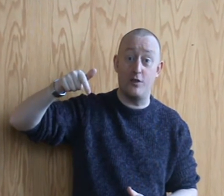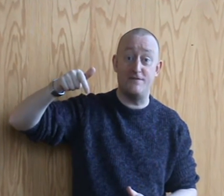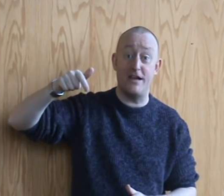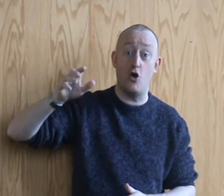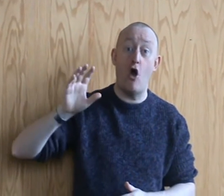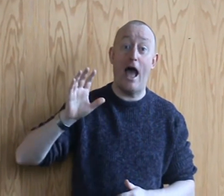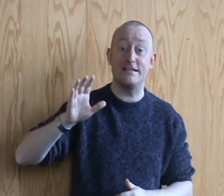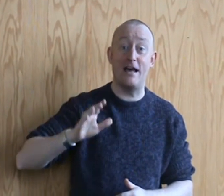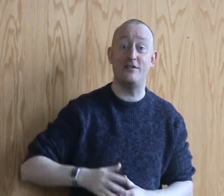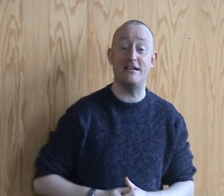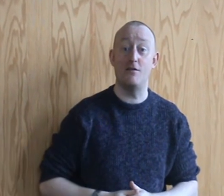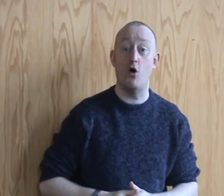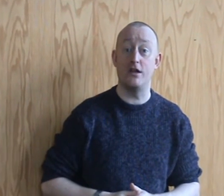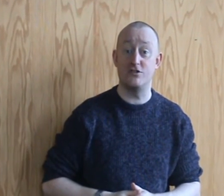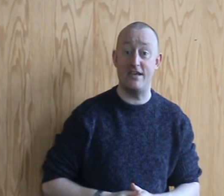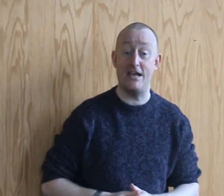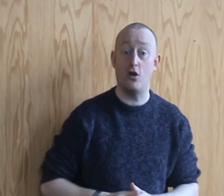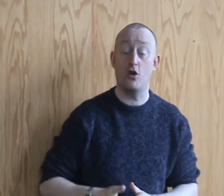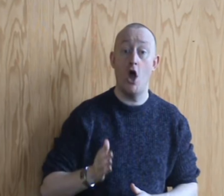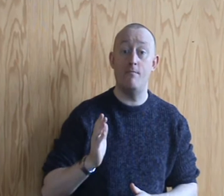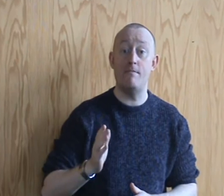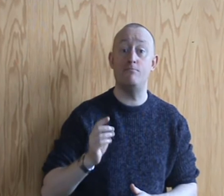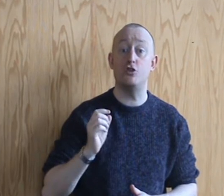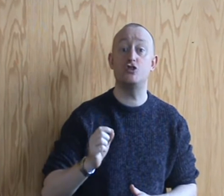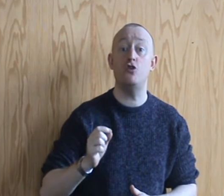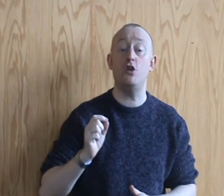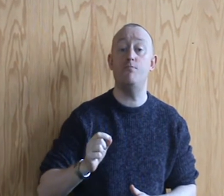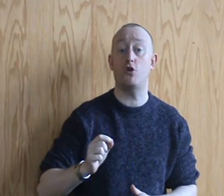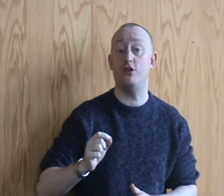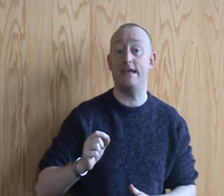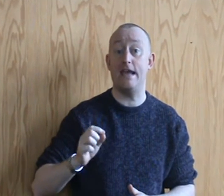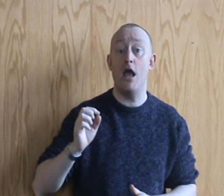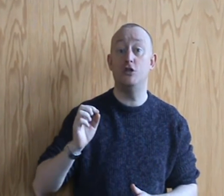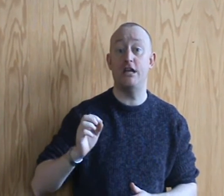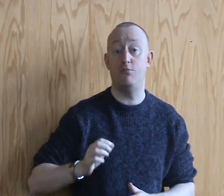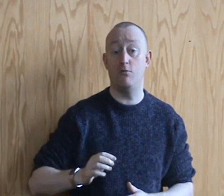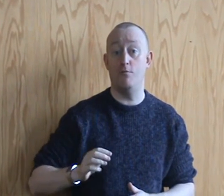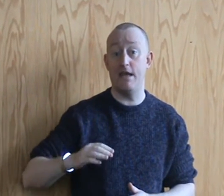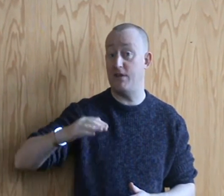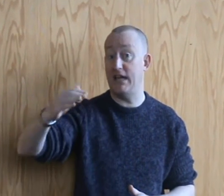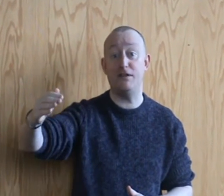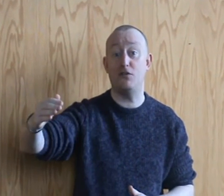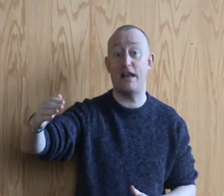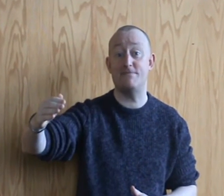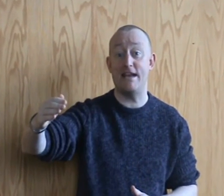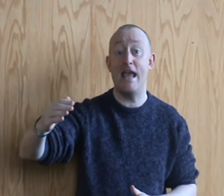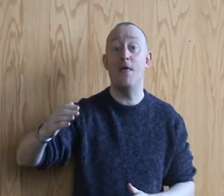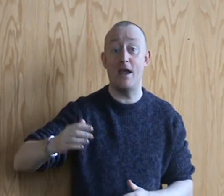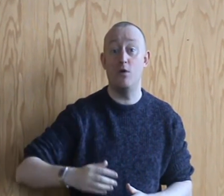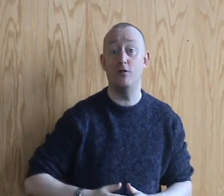this video as are the testimonials so take a look and remember the sooner you book your ticket the cheaper it will be if you leave it till the last minute they will